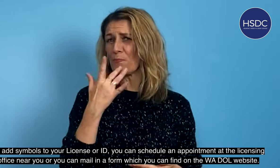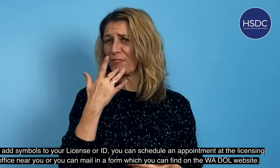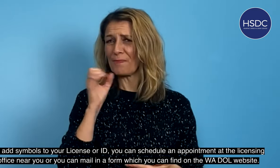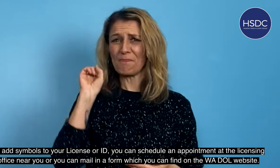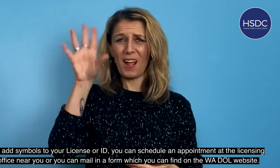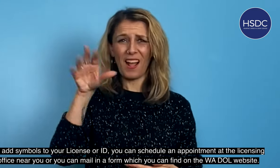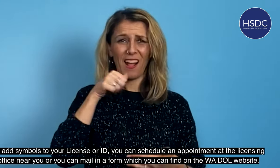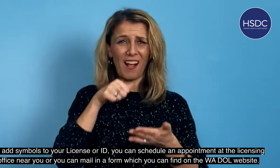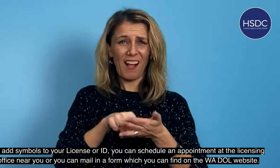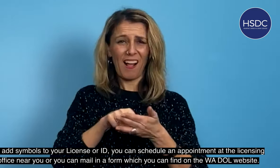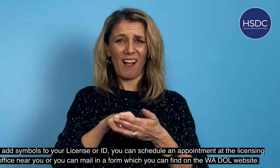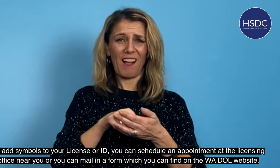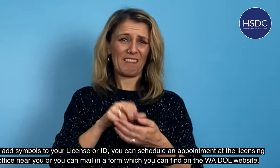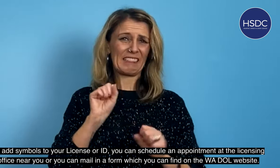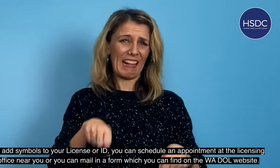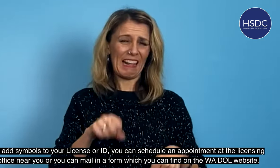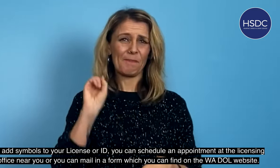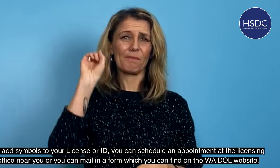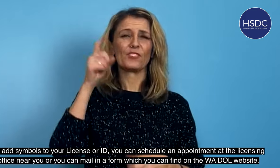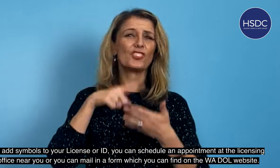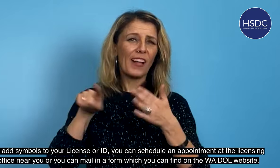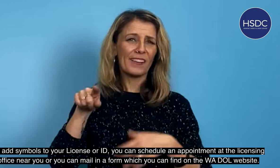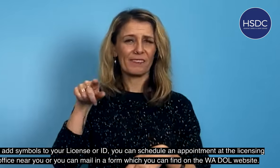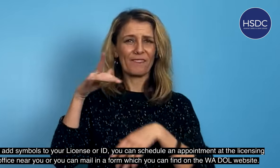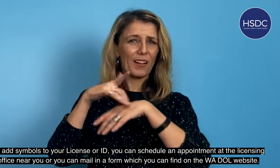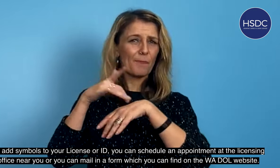mail in a form which you can find on the WADOL website.